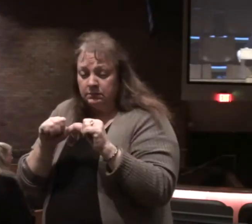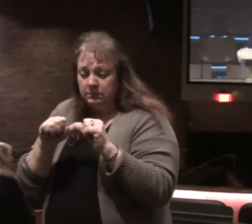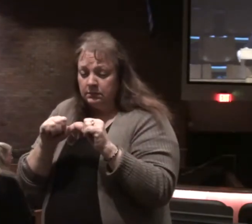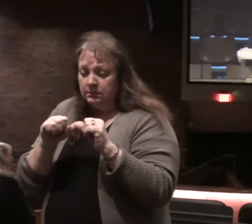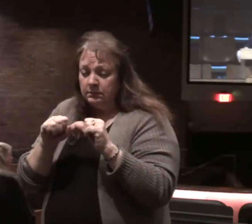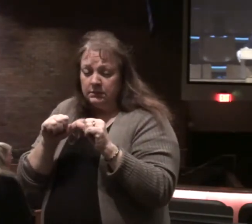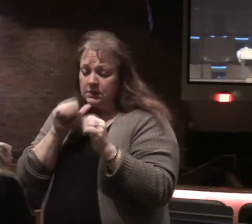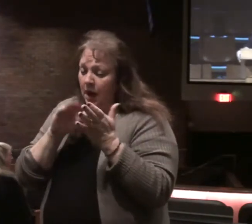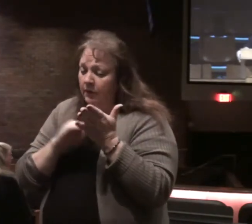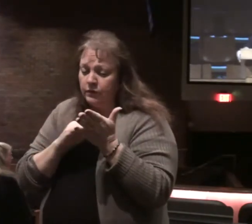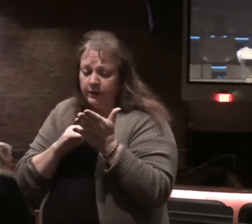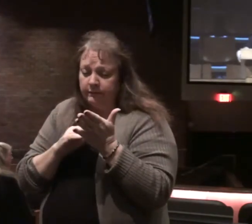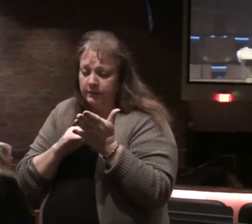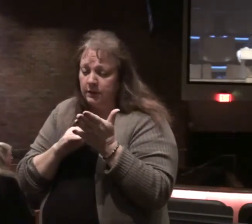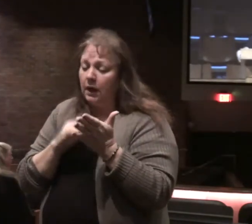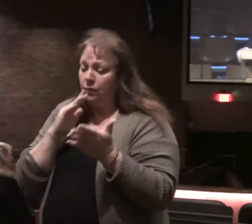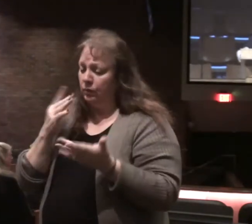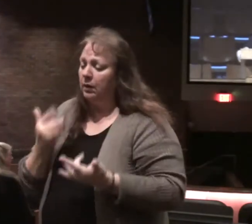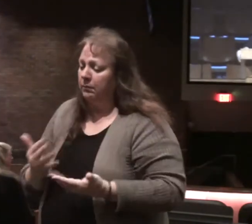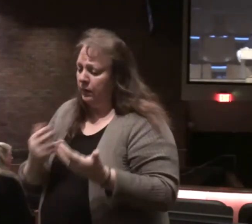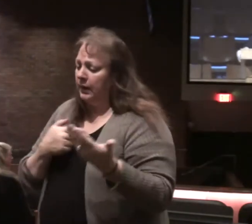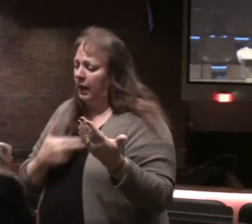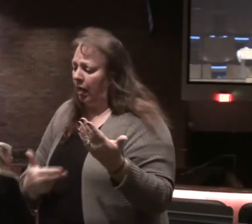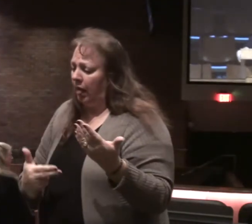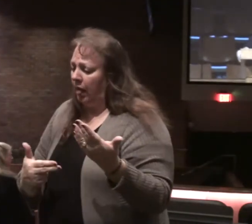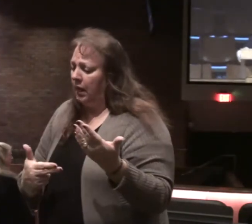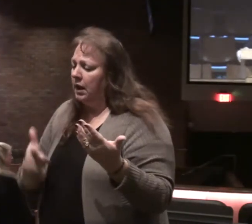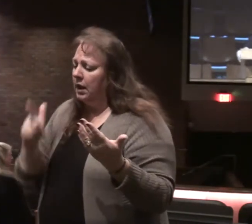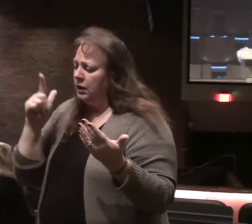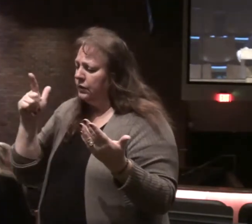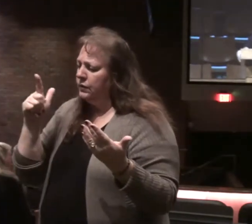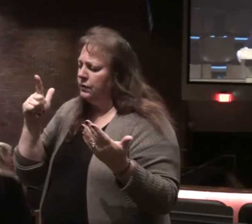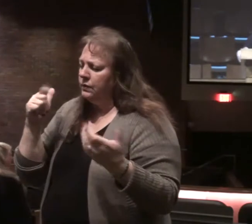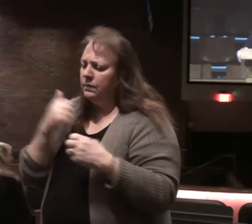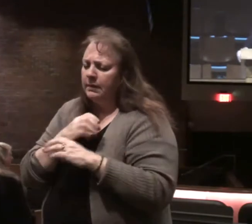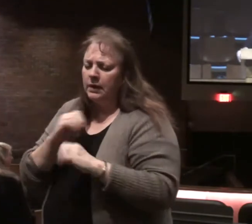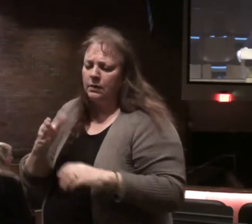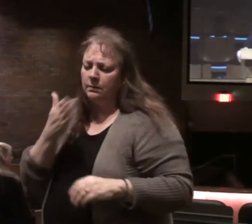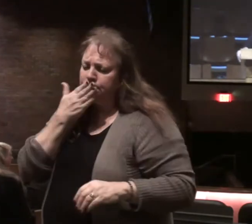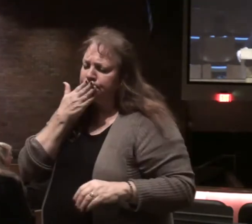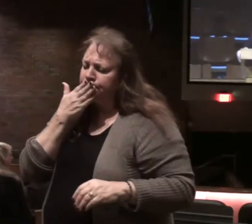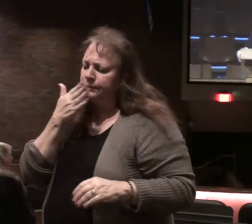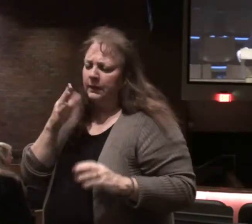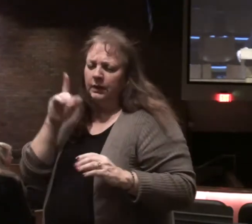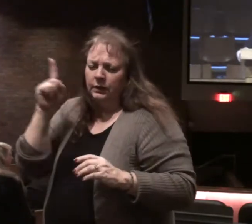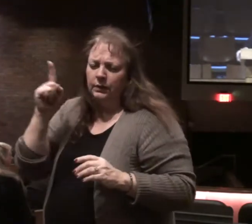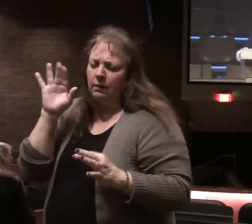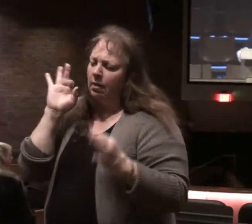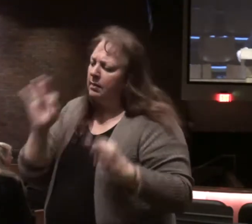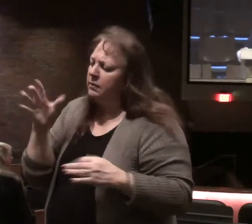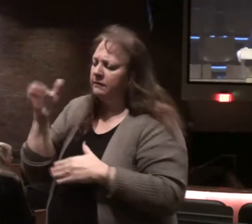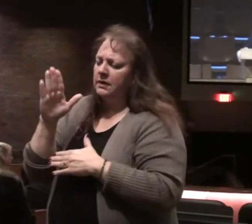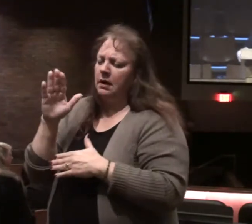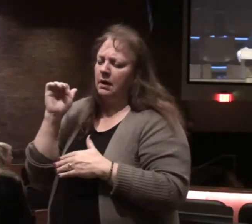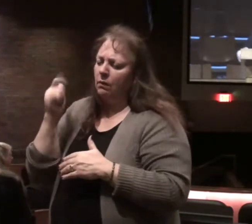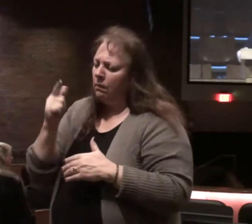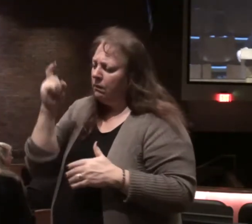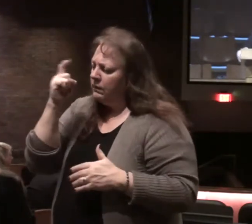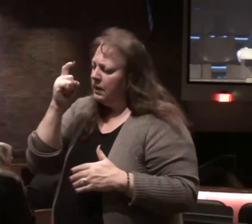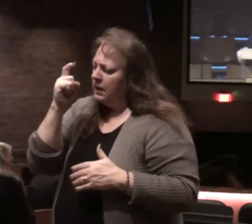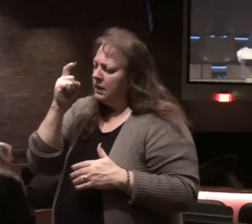for thank you that you know the way of the righteous that you will make no mistakes in judgment you are the perfect God the all wise